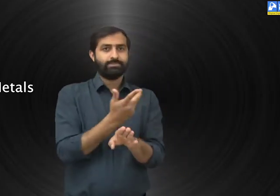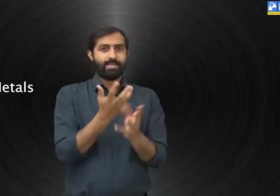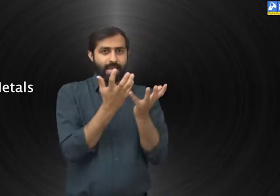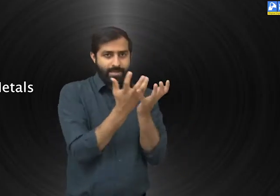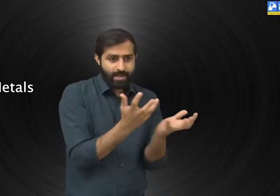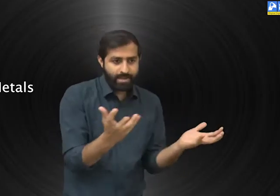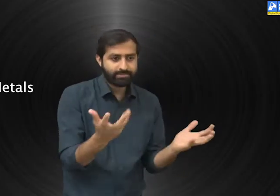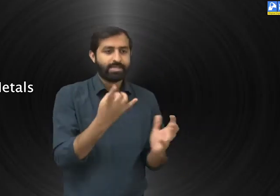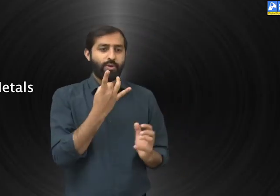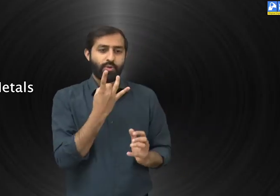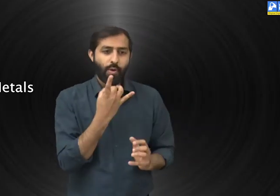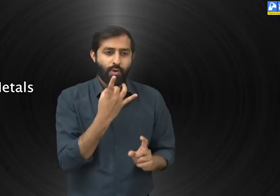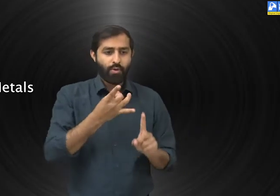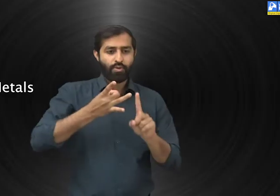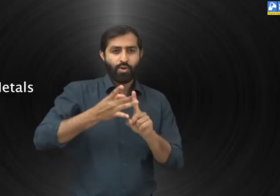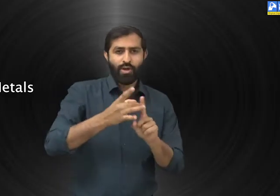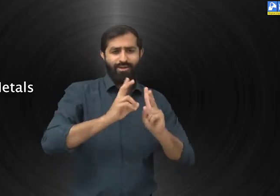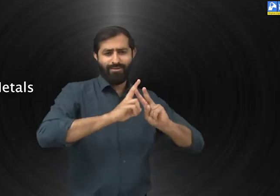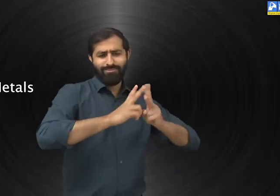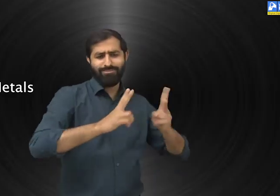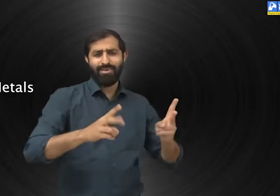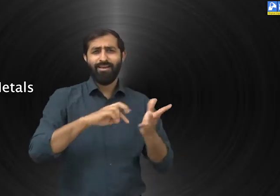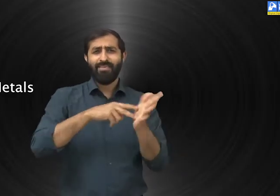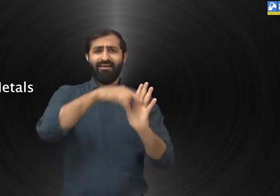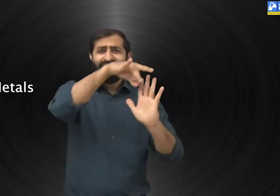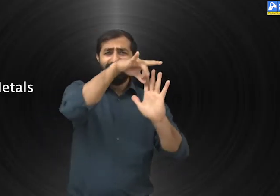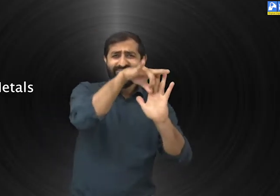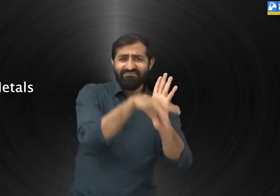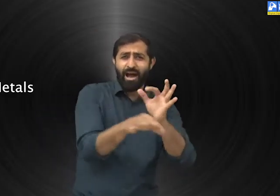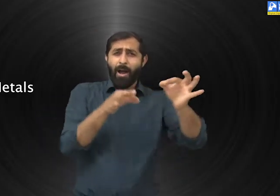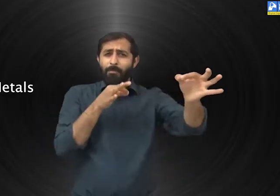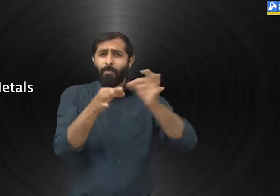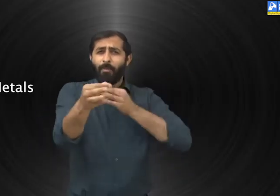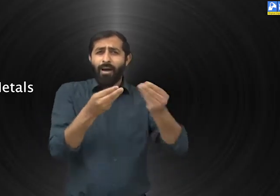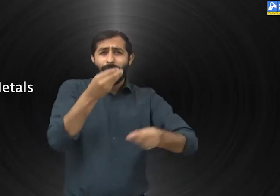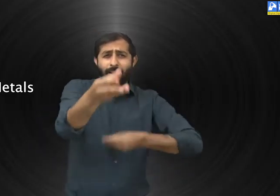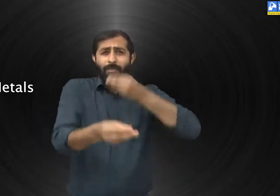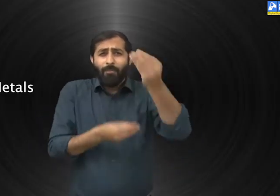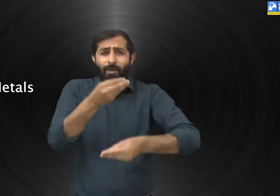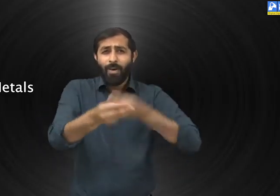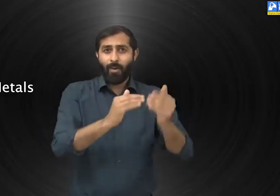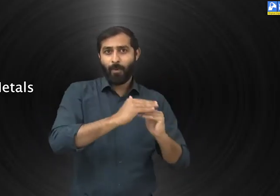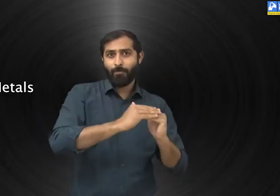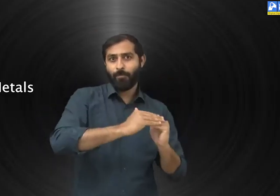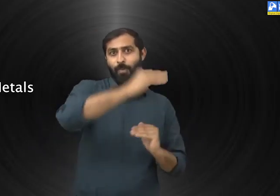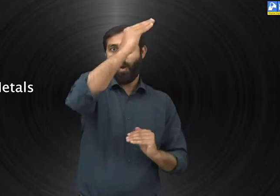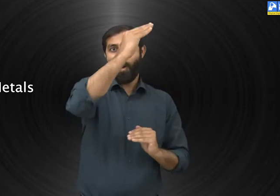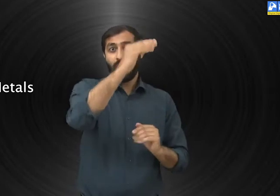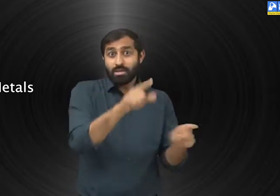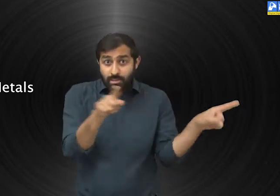You must remember, in the previous video, we have discussed about metals, its types and its features in